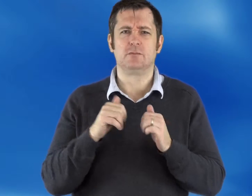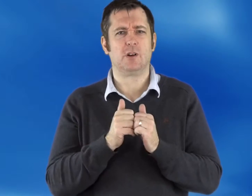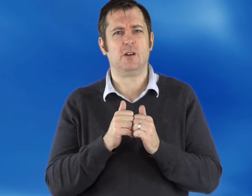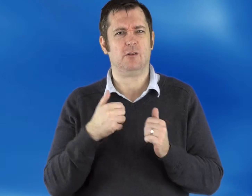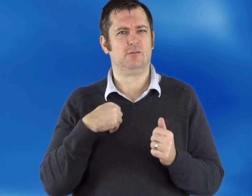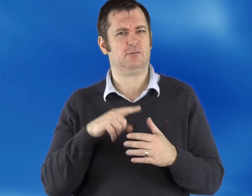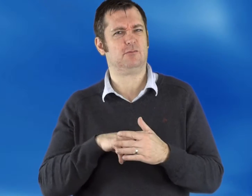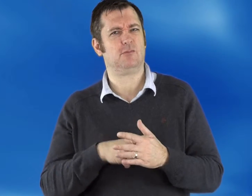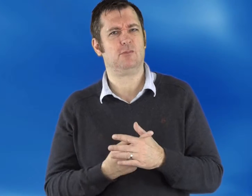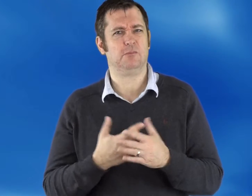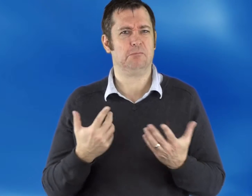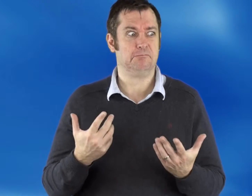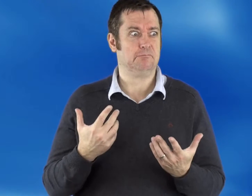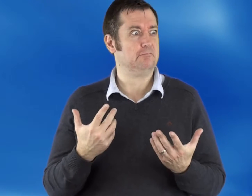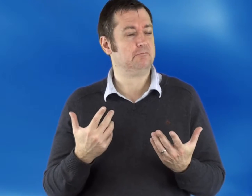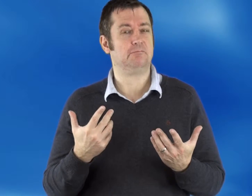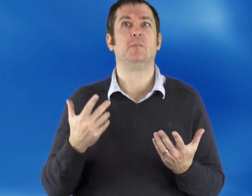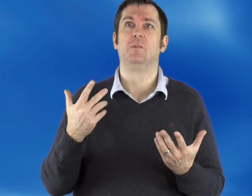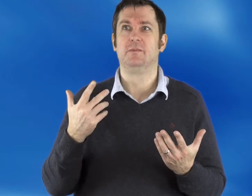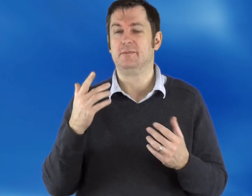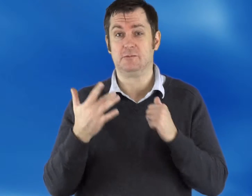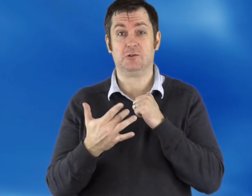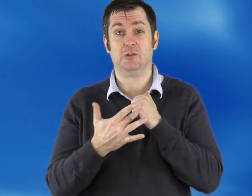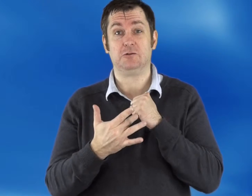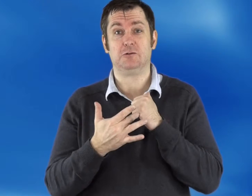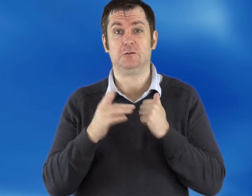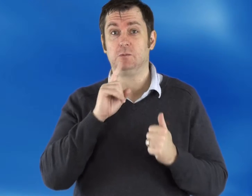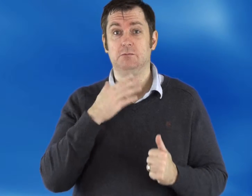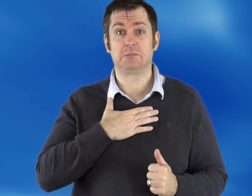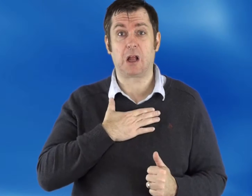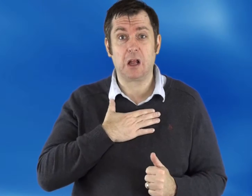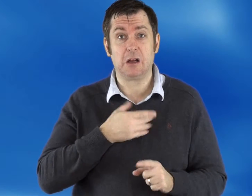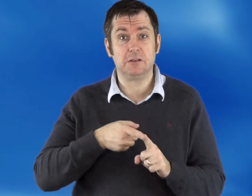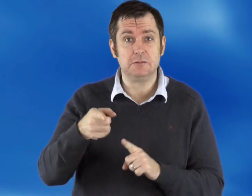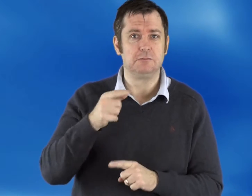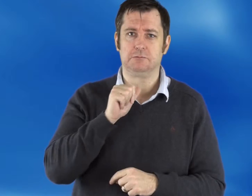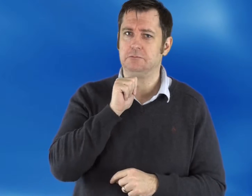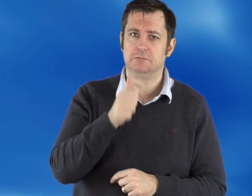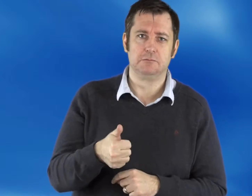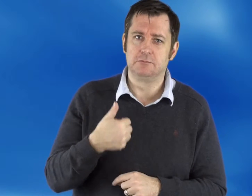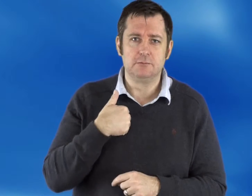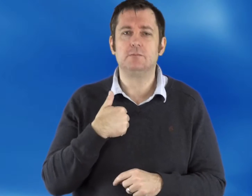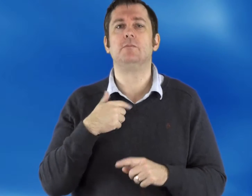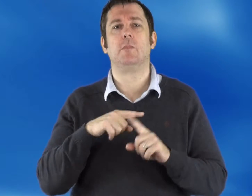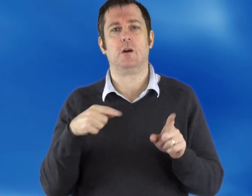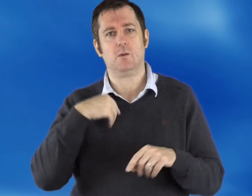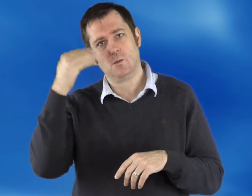Okay, so how did everything get started? Really, technology isn't my forte. But on the other hand,